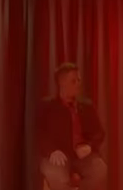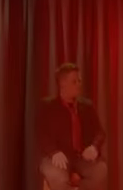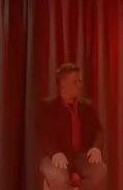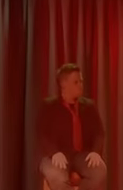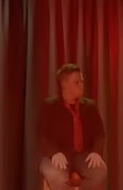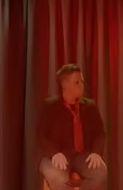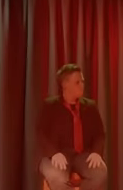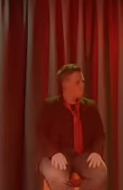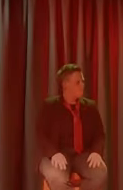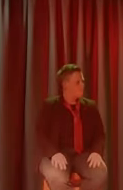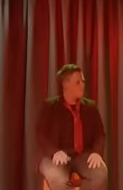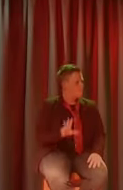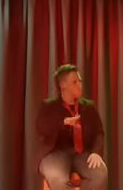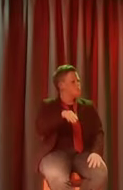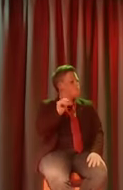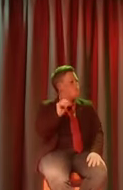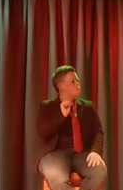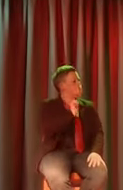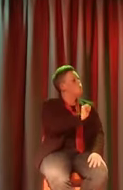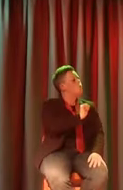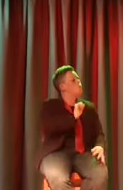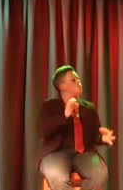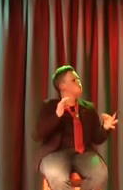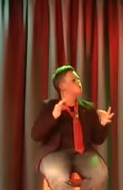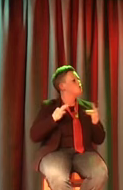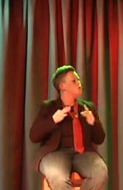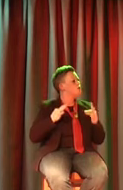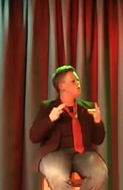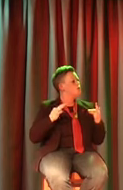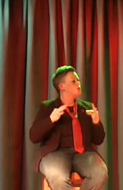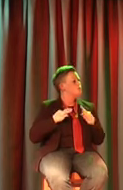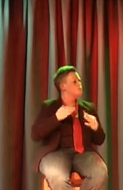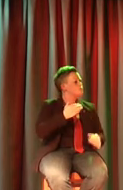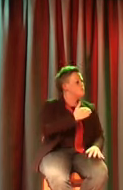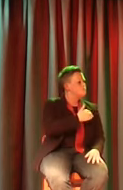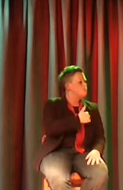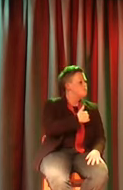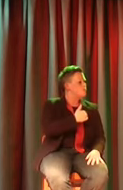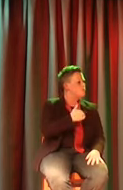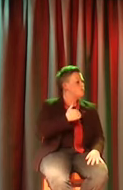I picked up your shirts this morning,